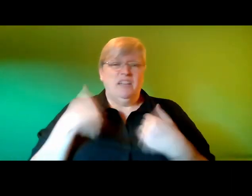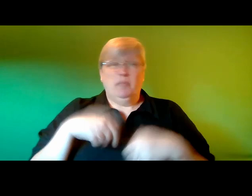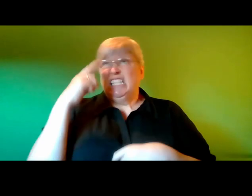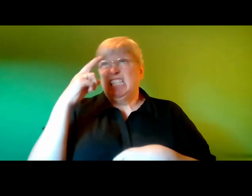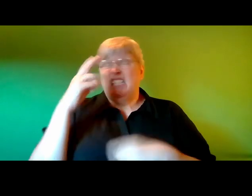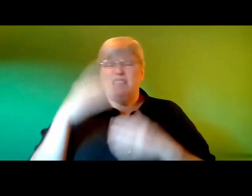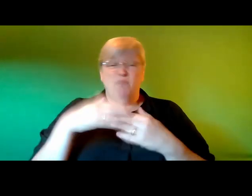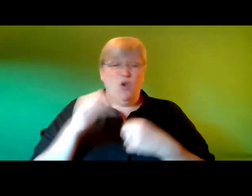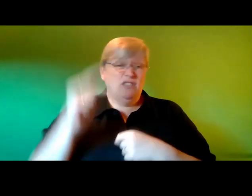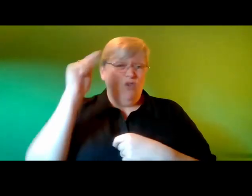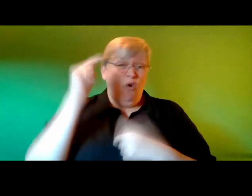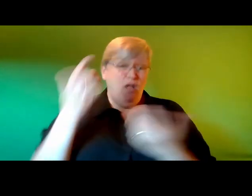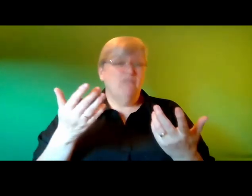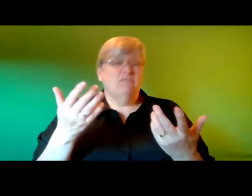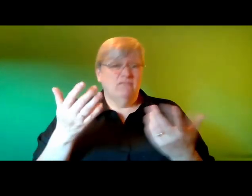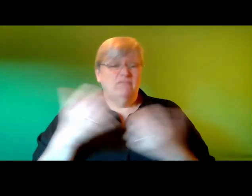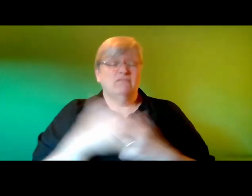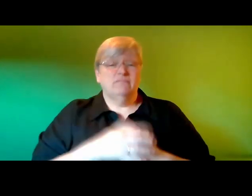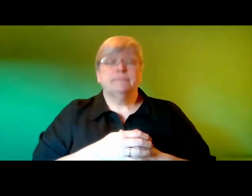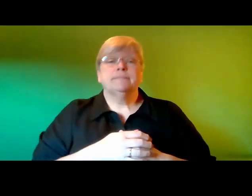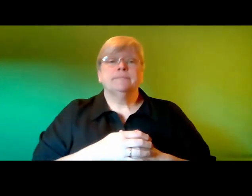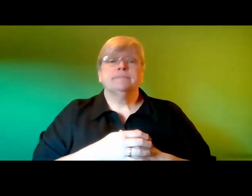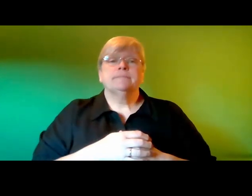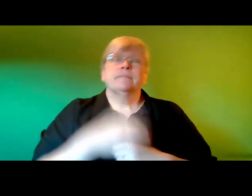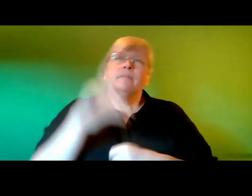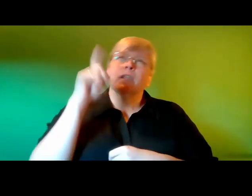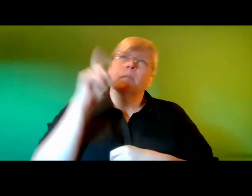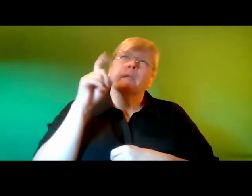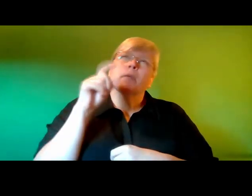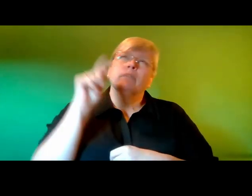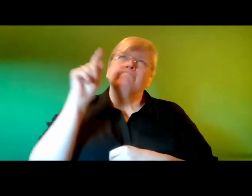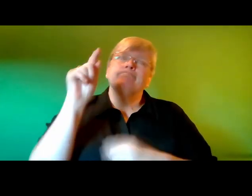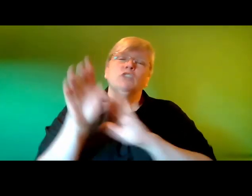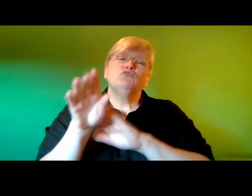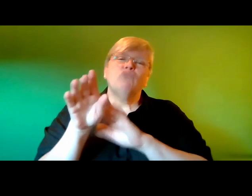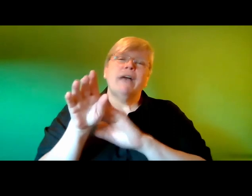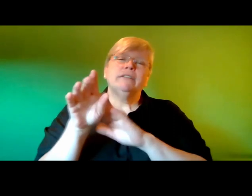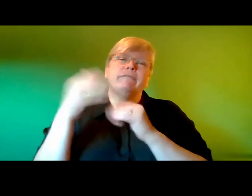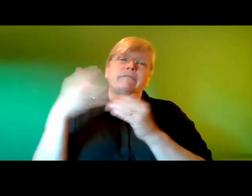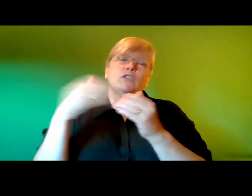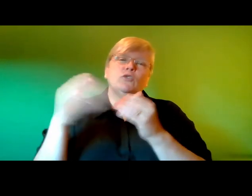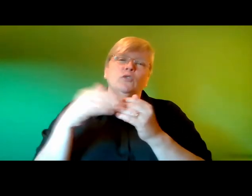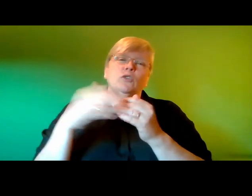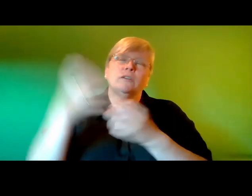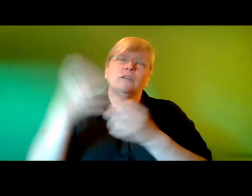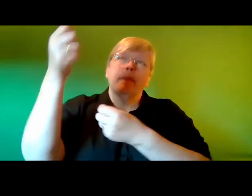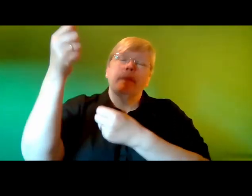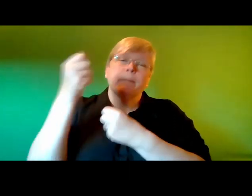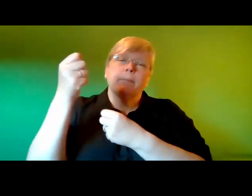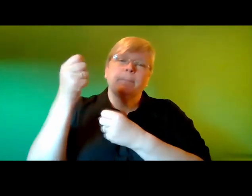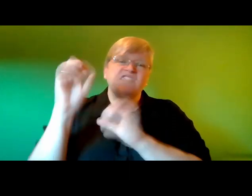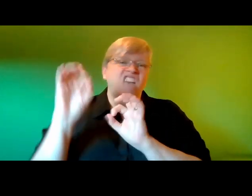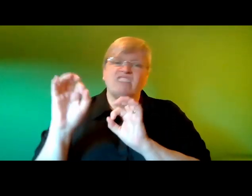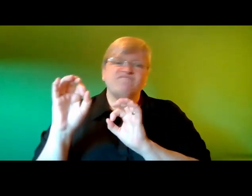made of darker stone he turned to the purple ivory to the right of the door and gave it a forceful tug it didn't give